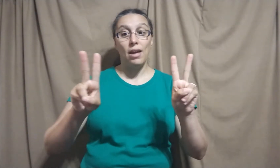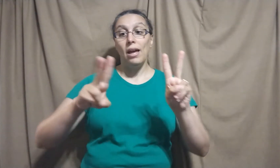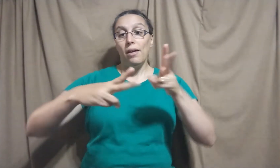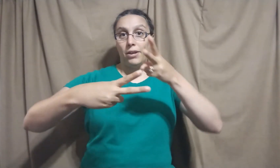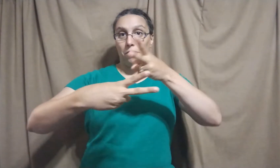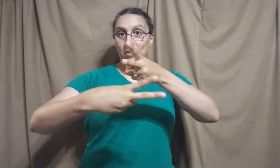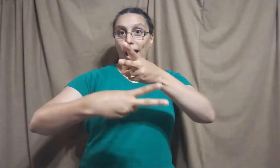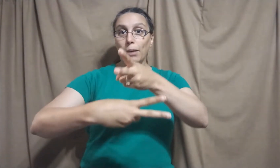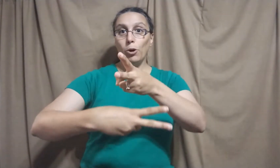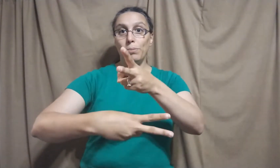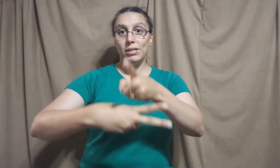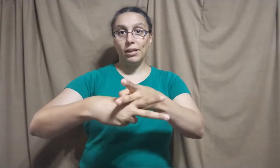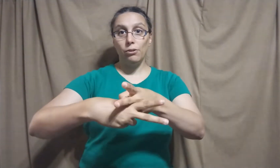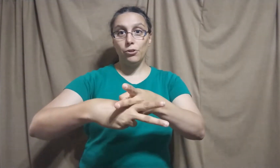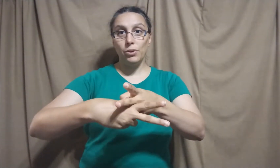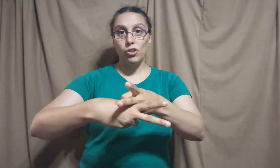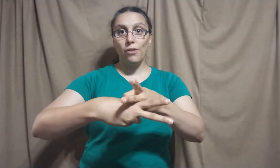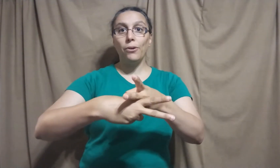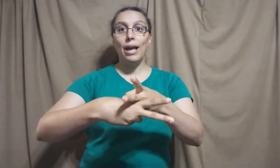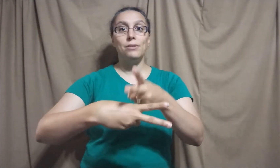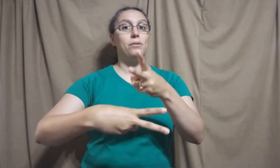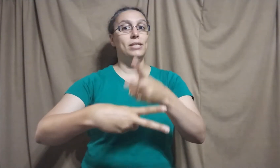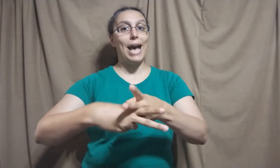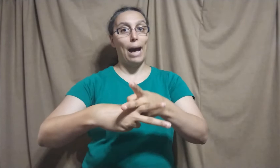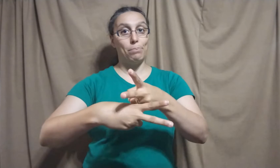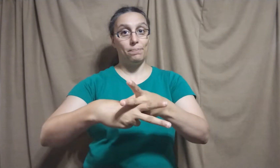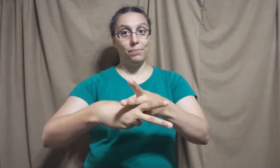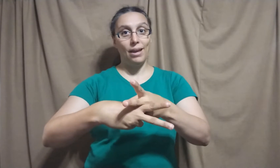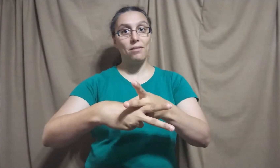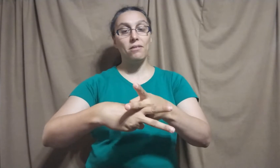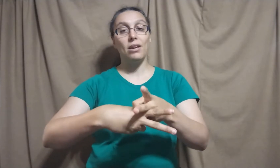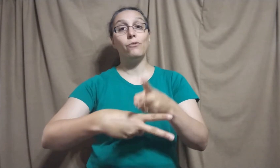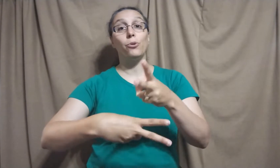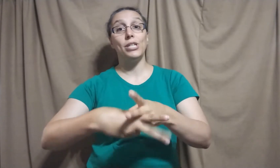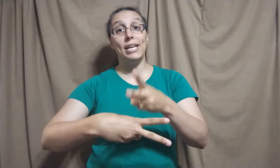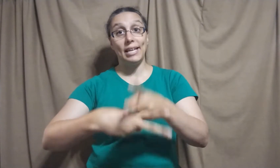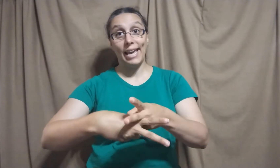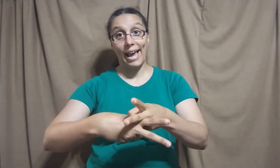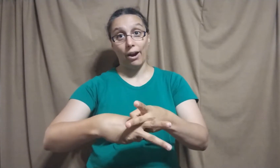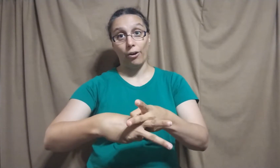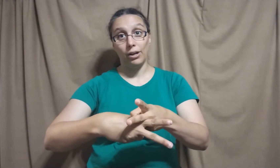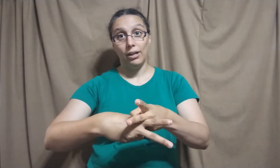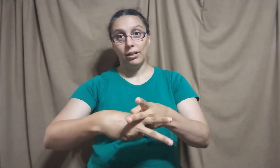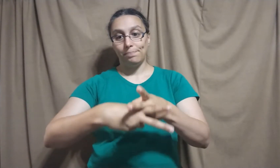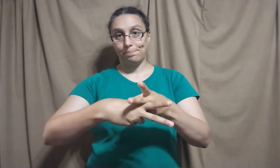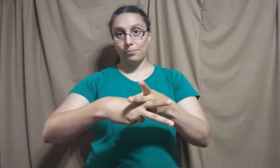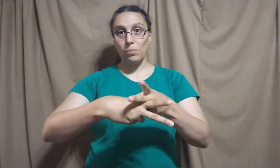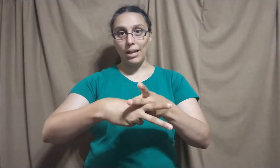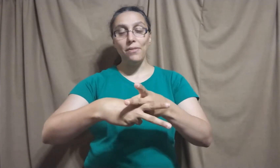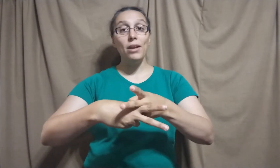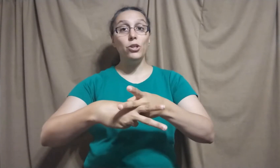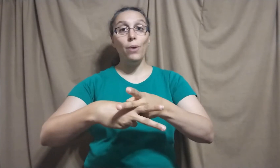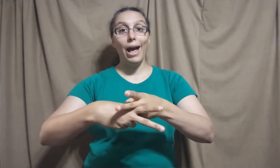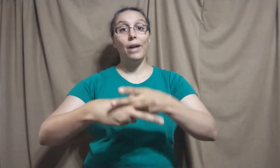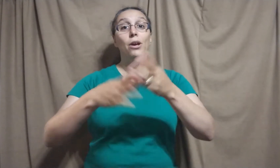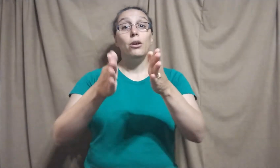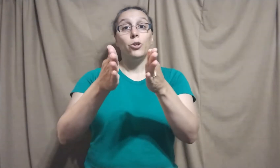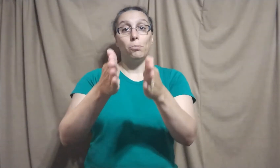that you stack perpendicular to each other and tap. That's the sign for taking care. And then you add your